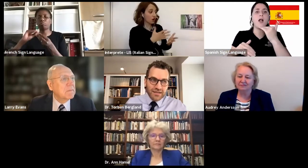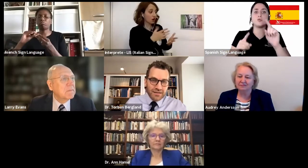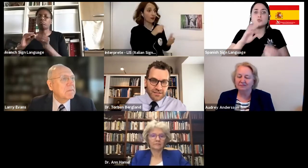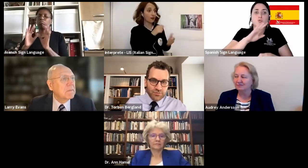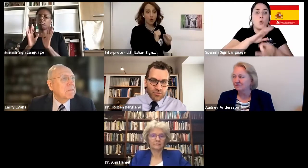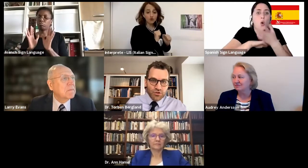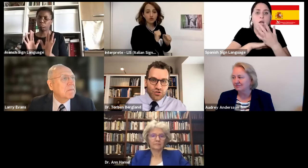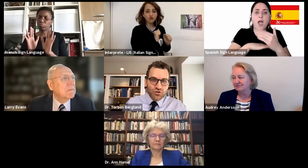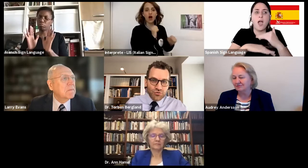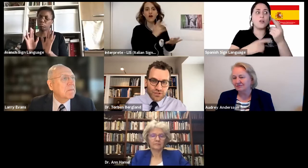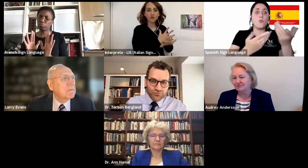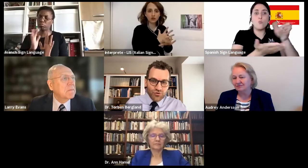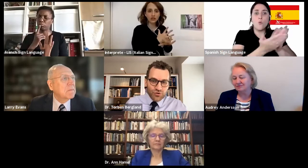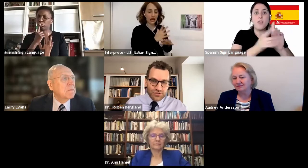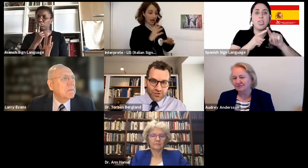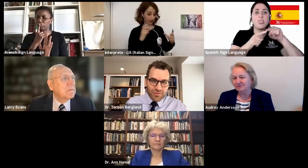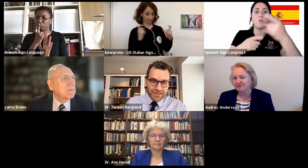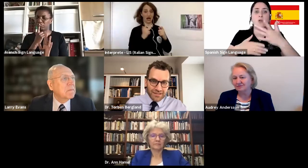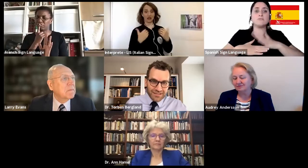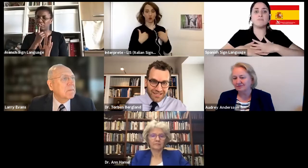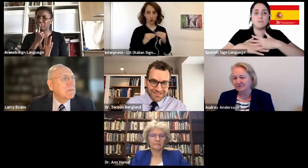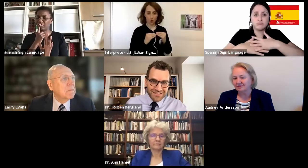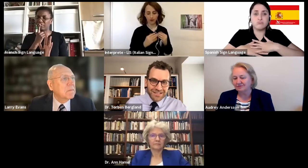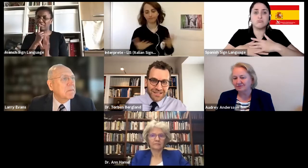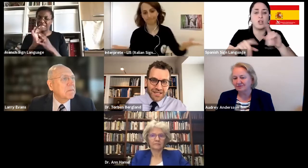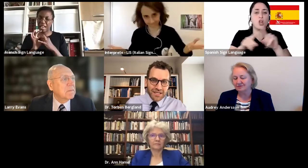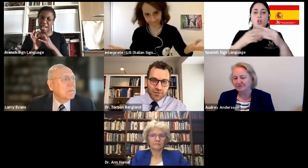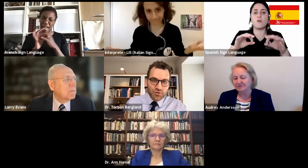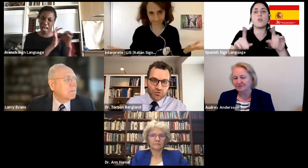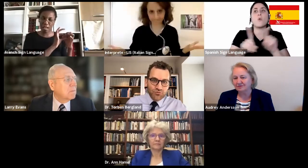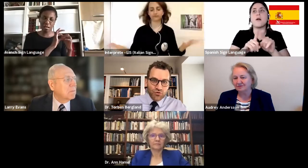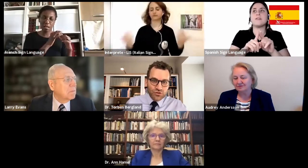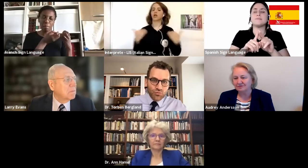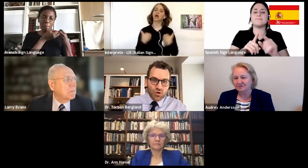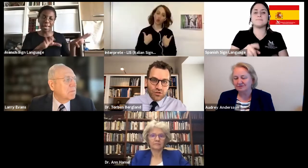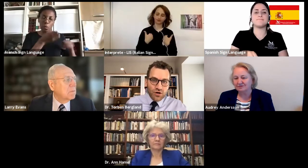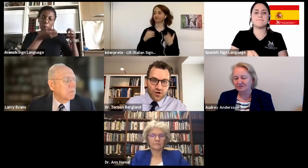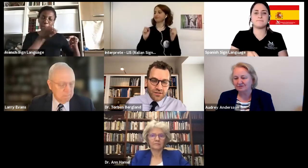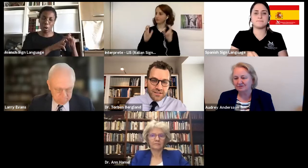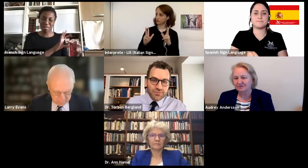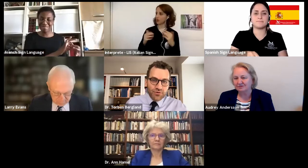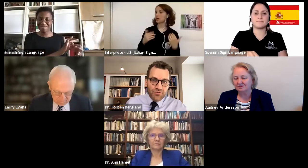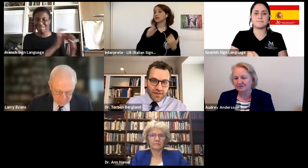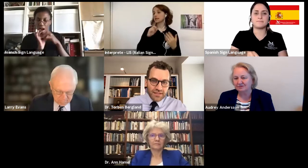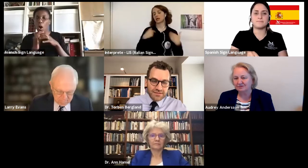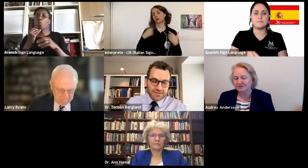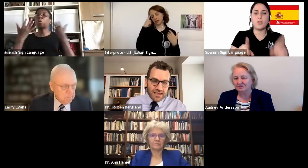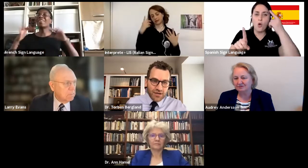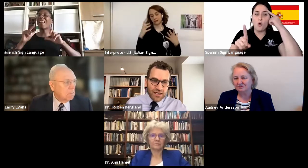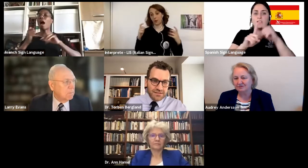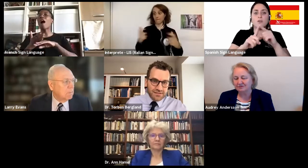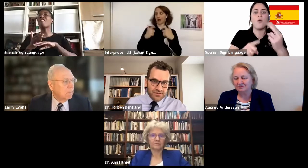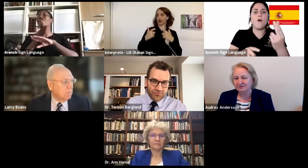I think it's appropriate not only to focus on the panic attacks, but to focus on what are the deeper things,